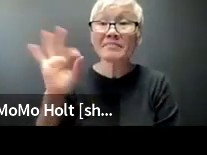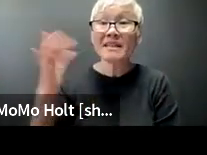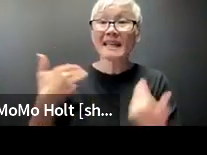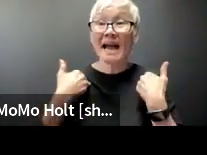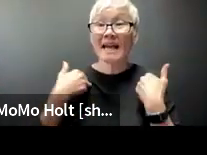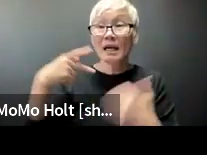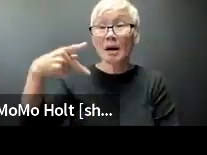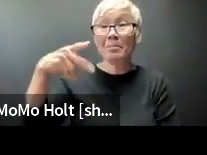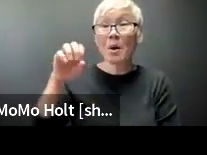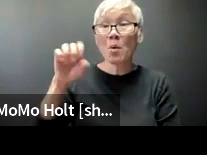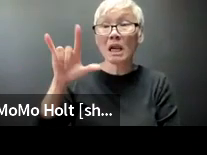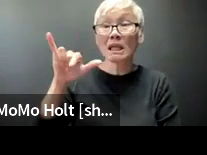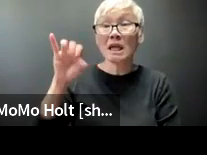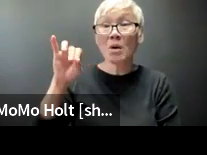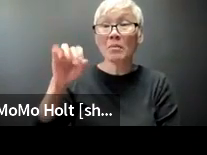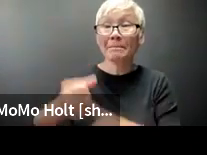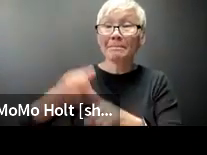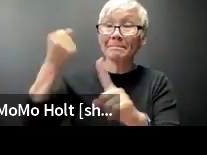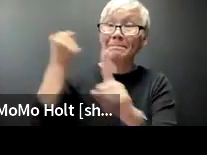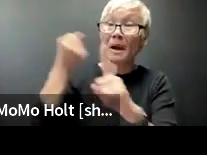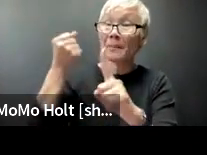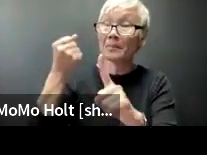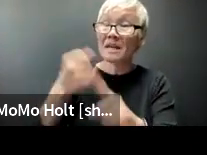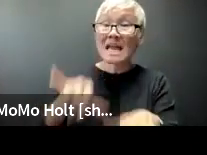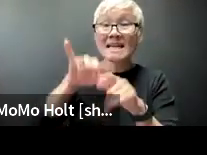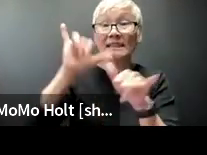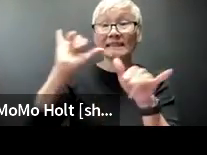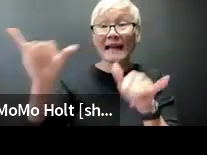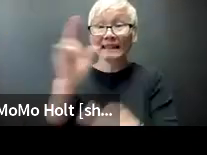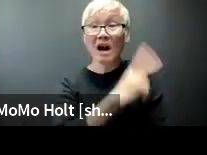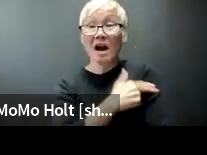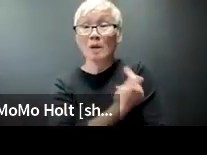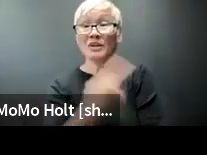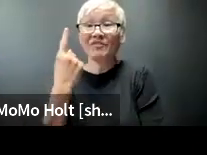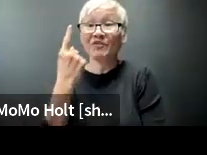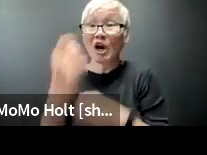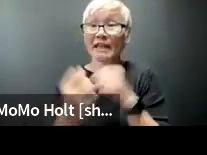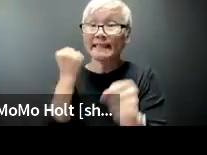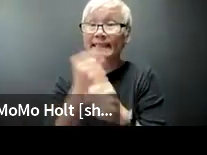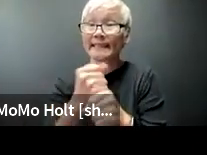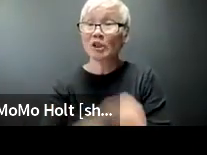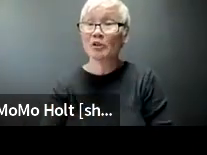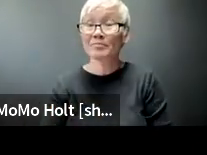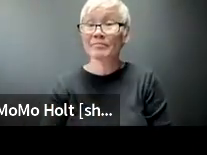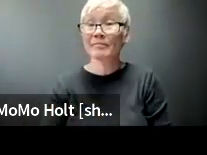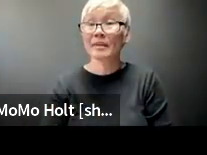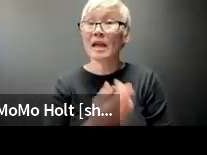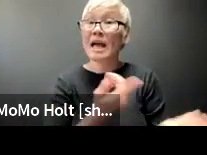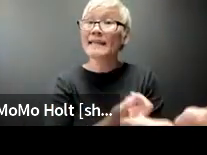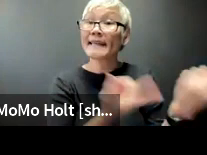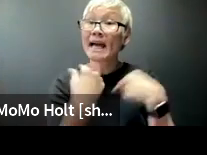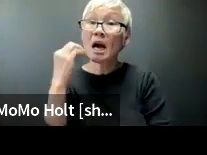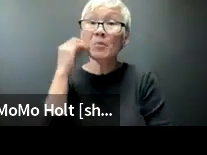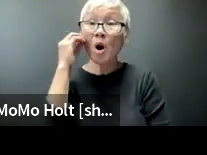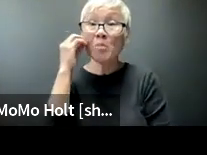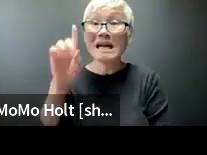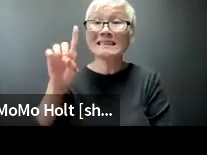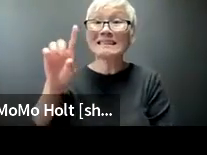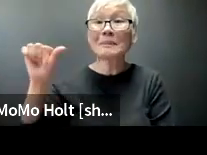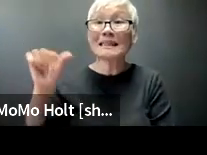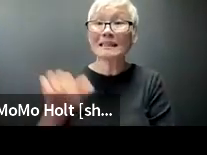but at the age of age of nine he had polio he stayed hospitalized for a year